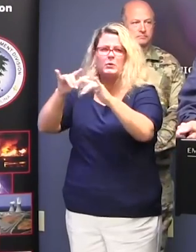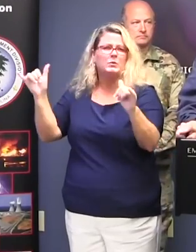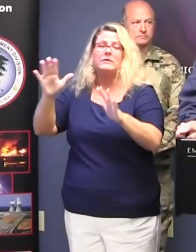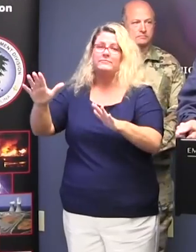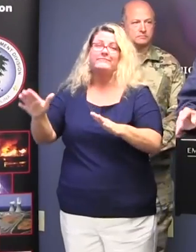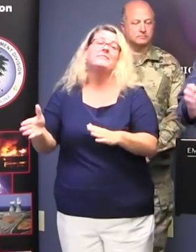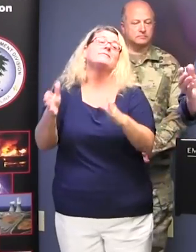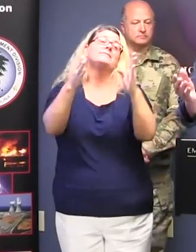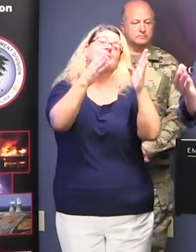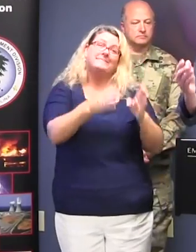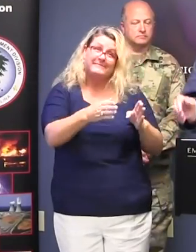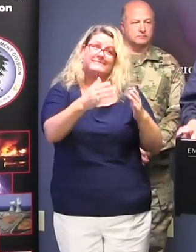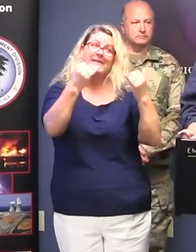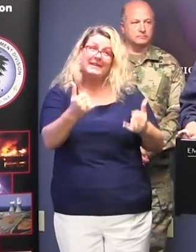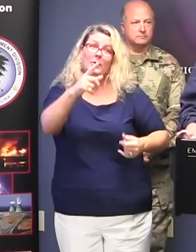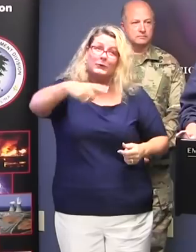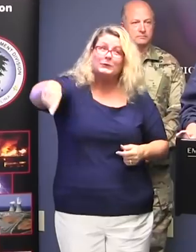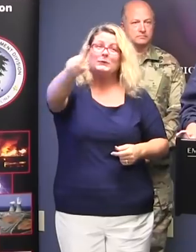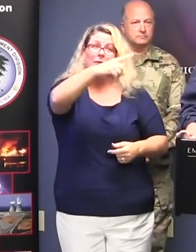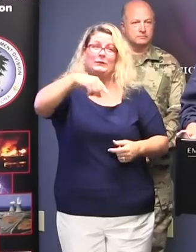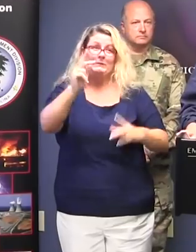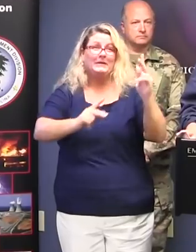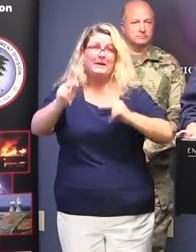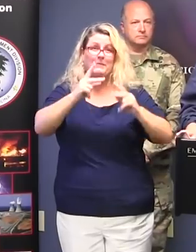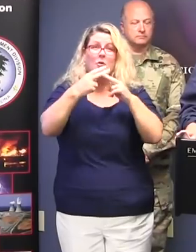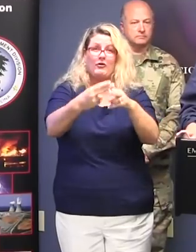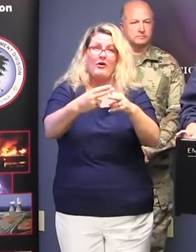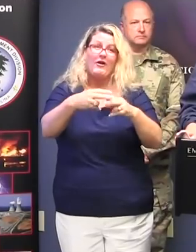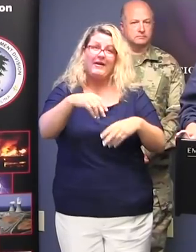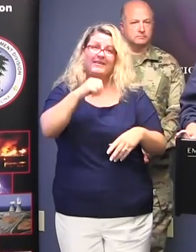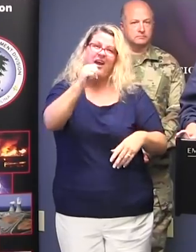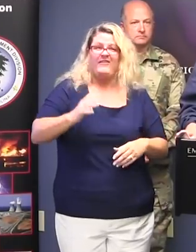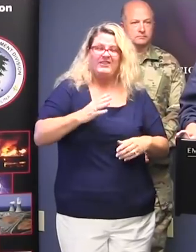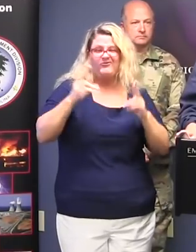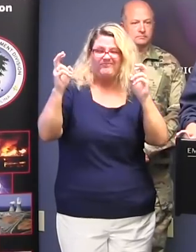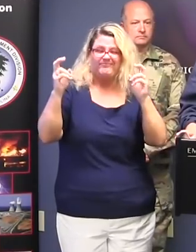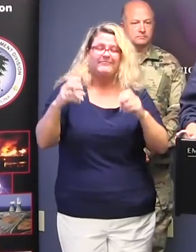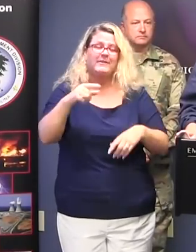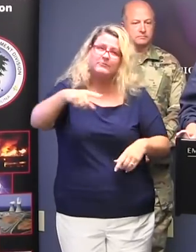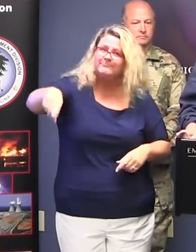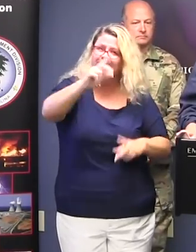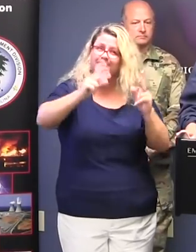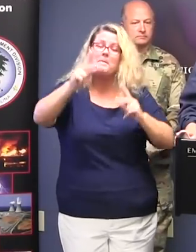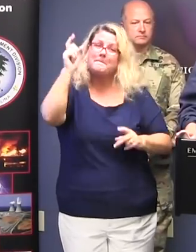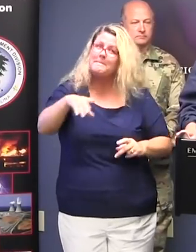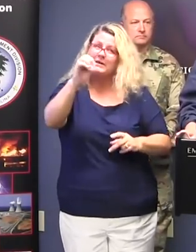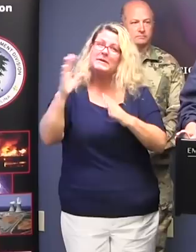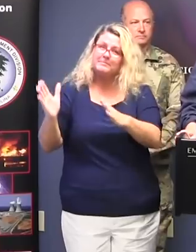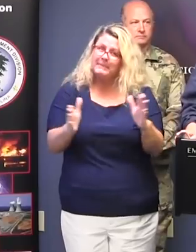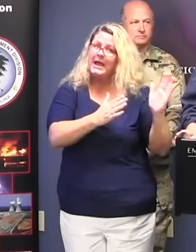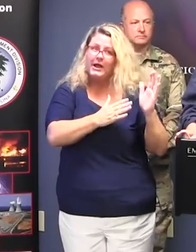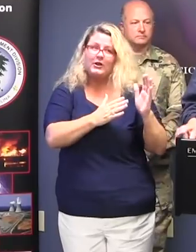unofficial side, that is, the citizens, that have a part that is important to play, and that is make your plans now.